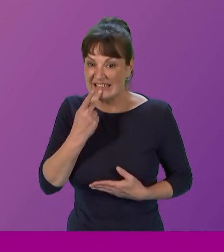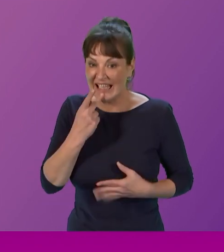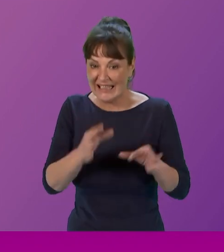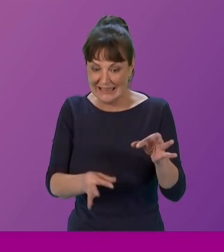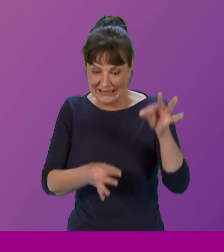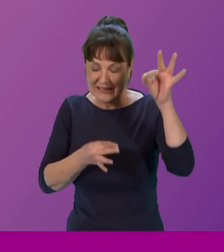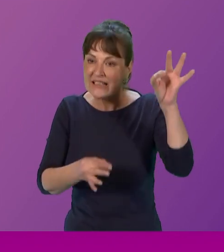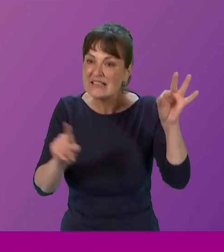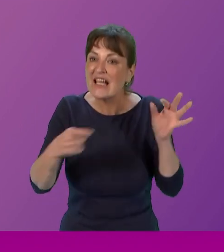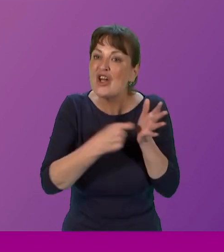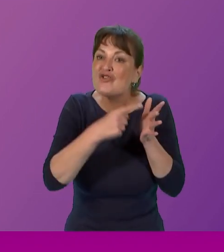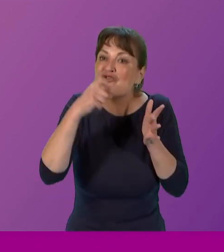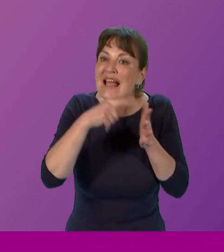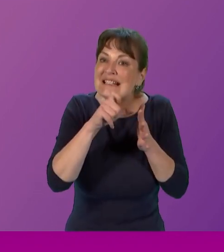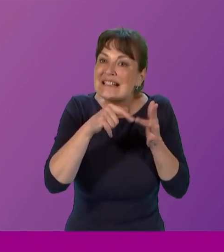turnip,